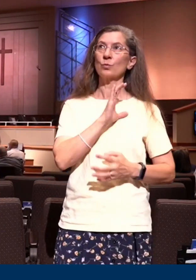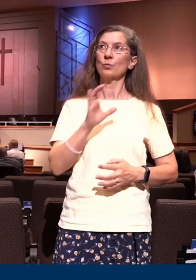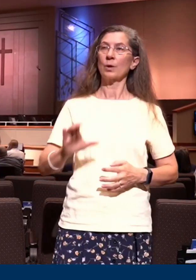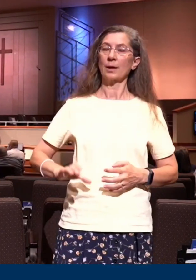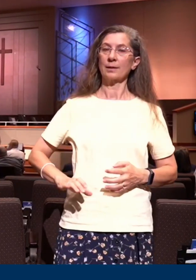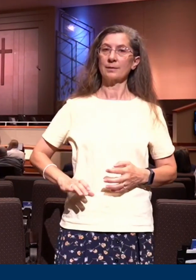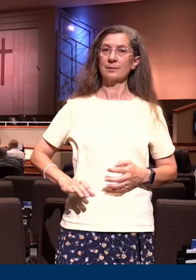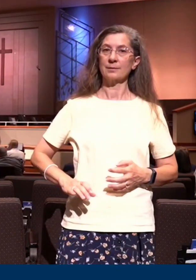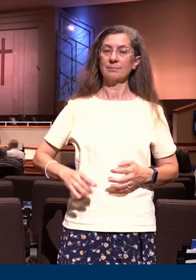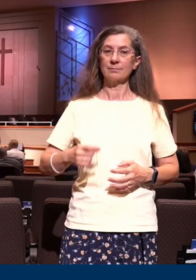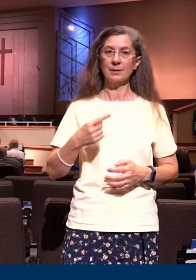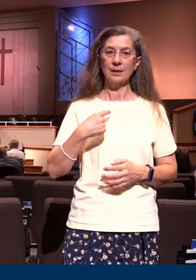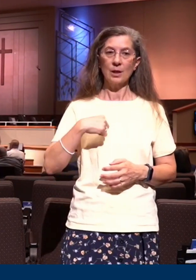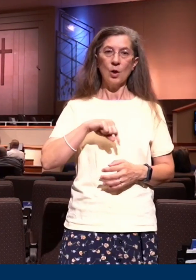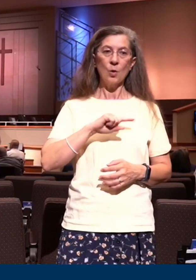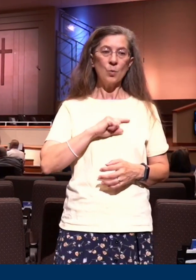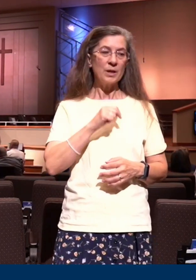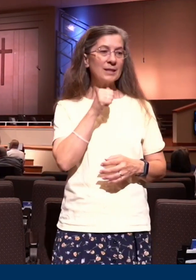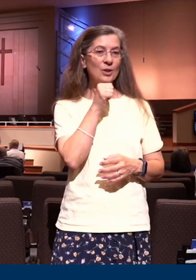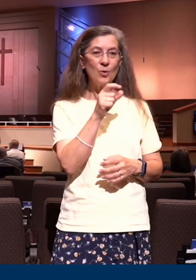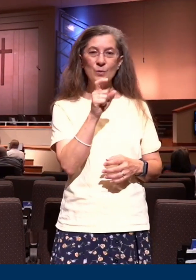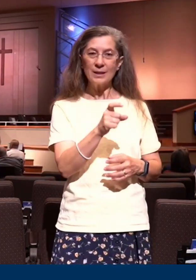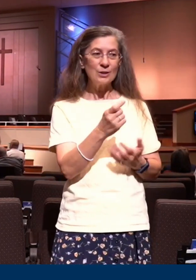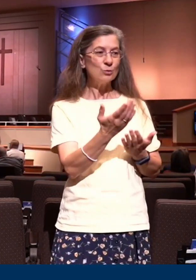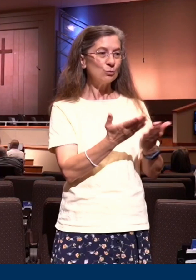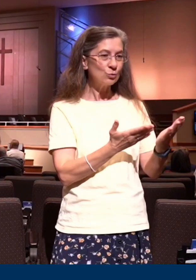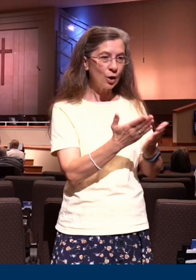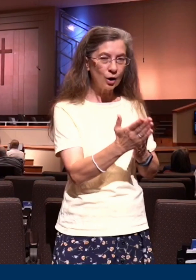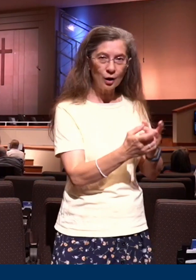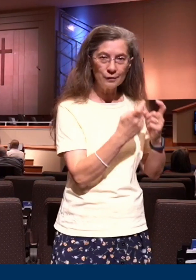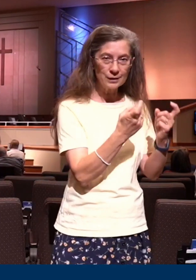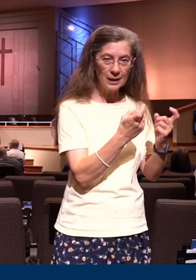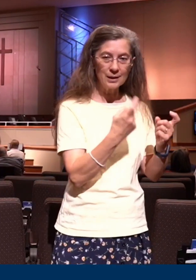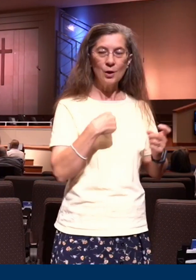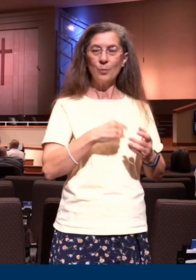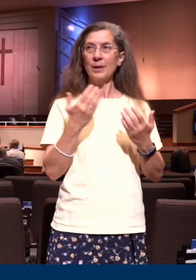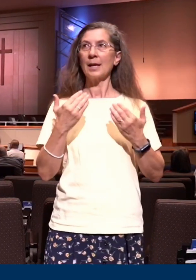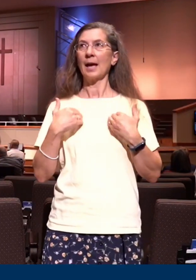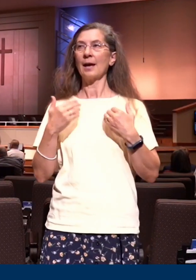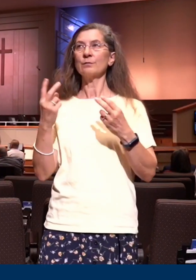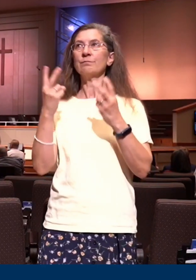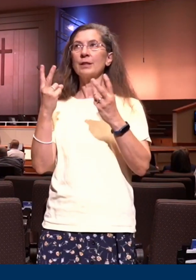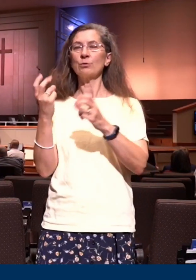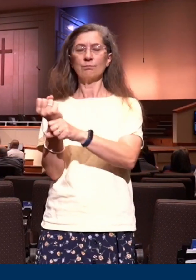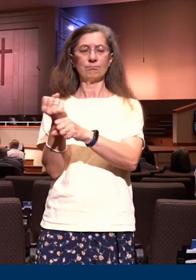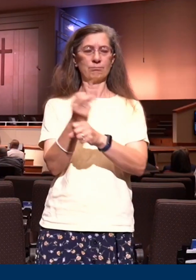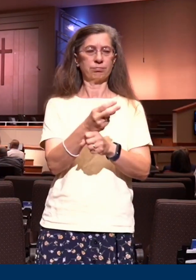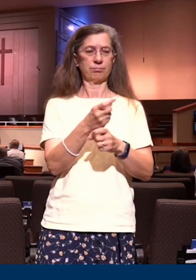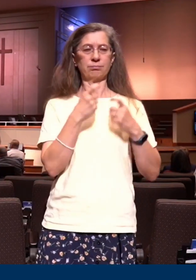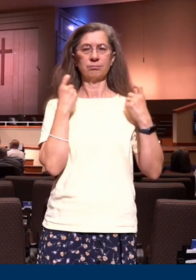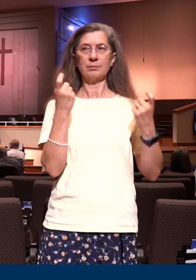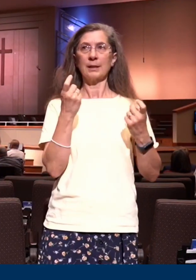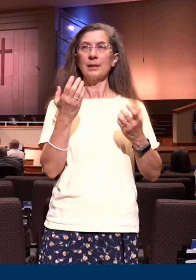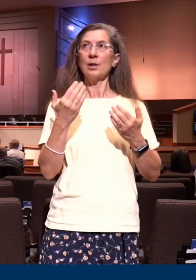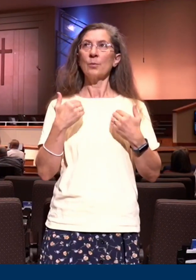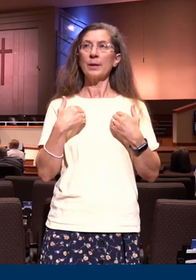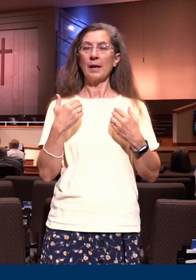longer forced to be the servants of sin. We can have victory over sin and victory over death because we are